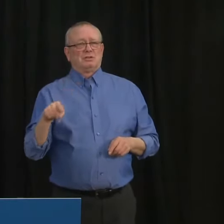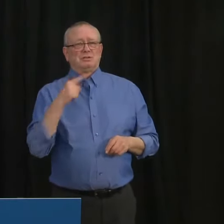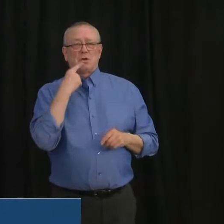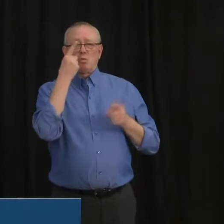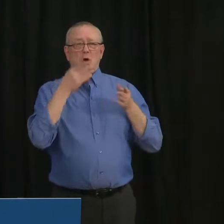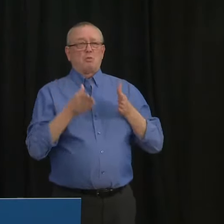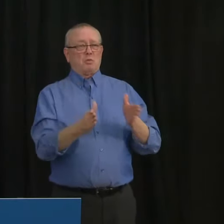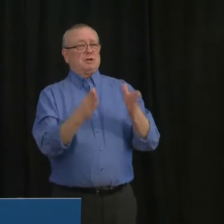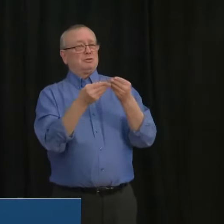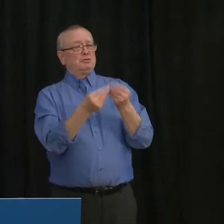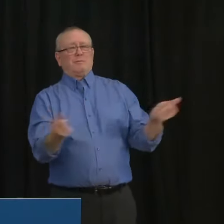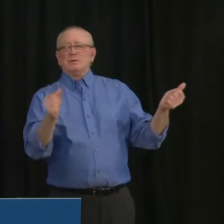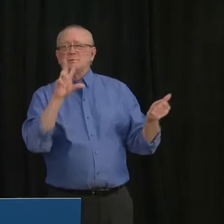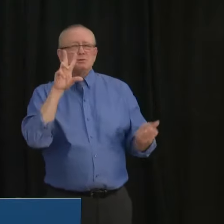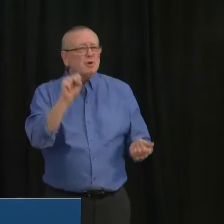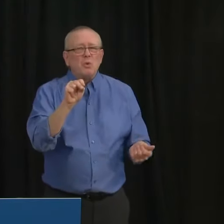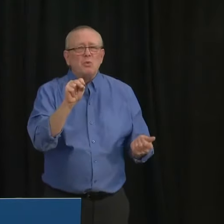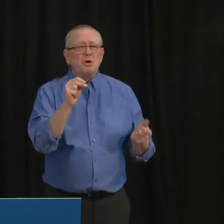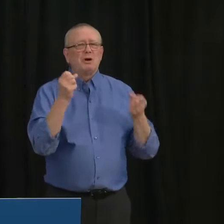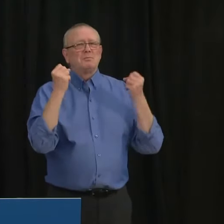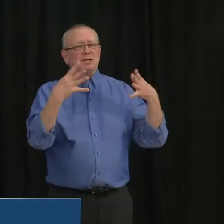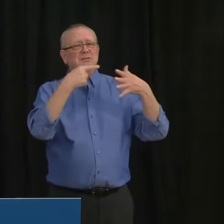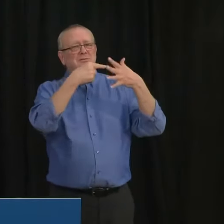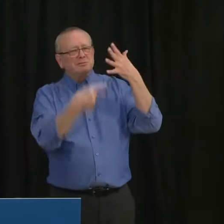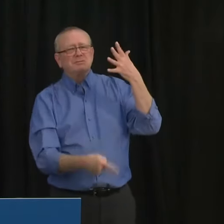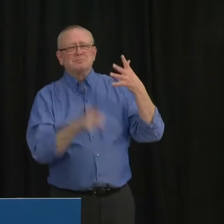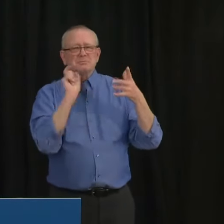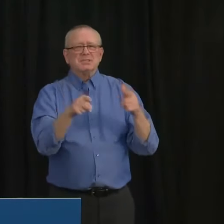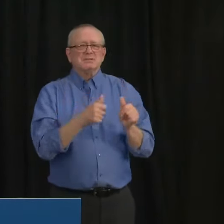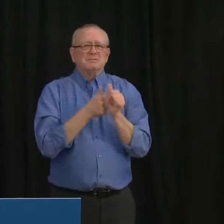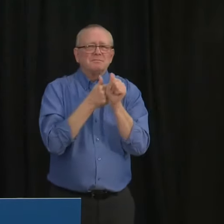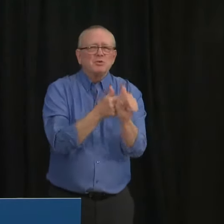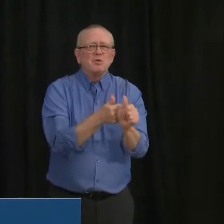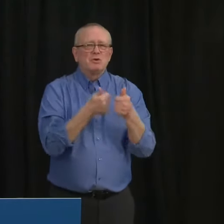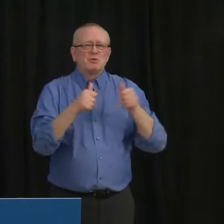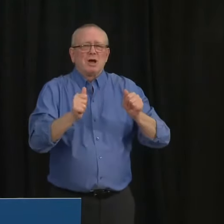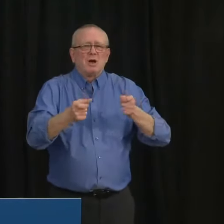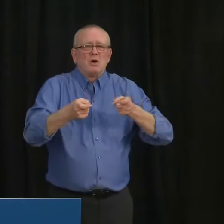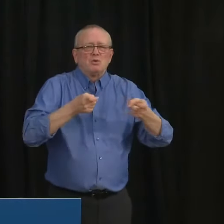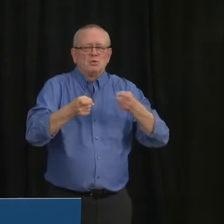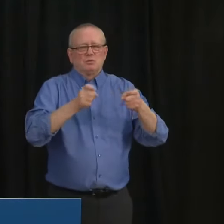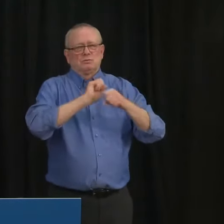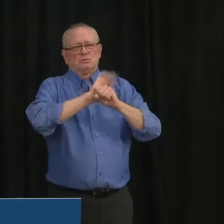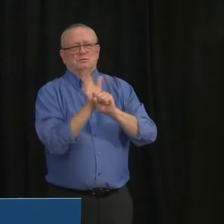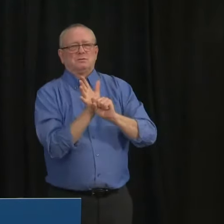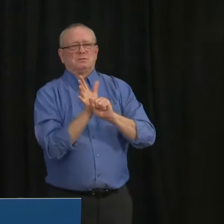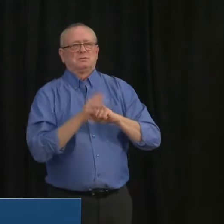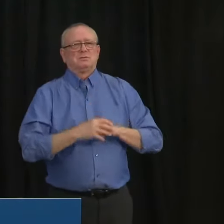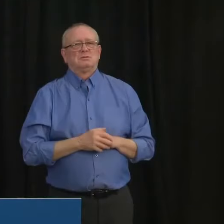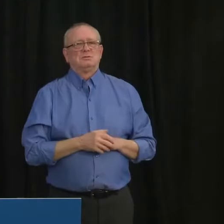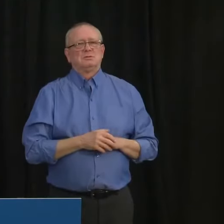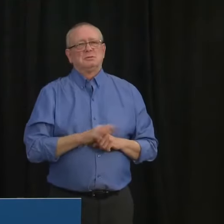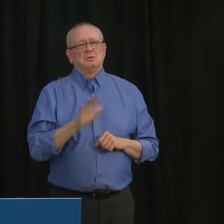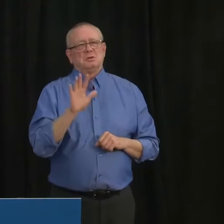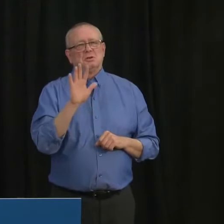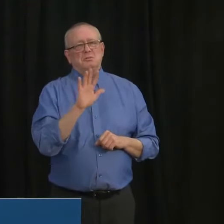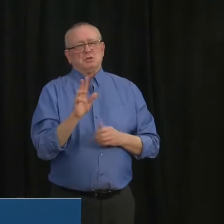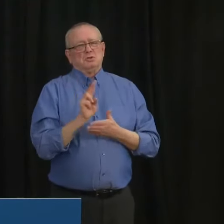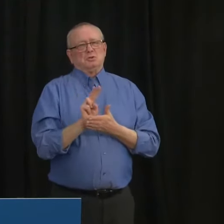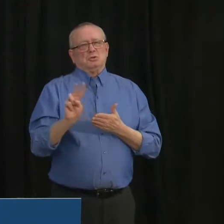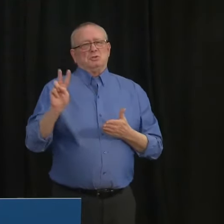of our friends and our neighbors. Just 11 days ago I told Albertans that we were at a dangerous juncture.